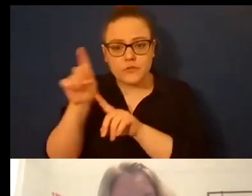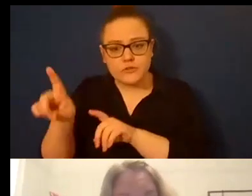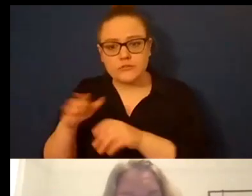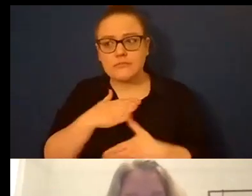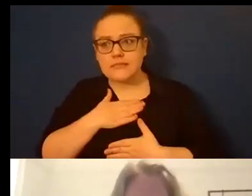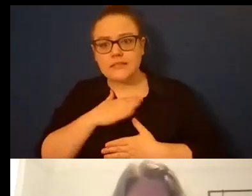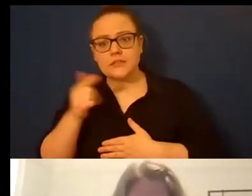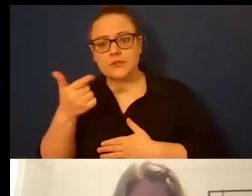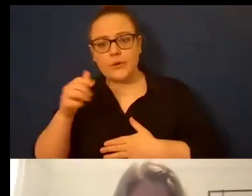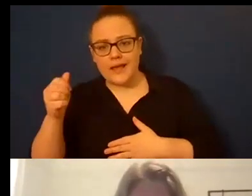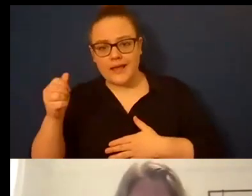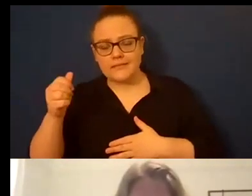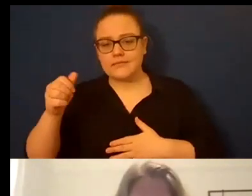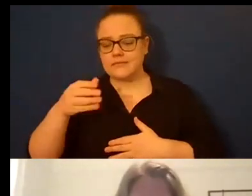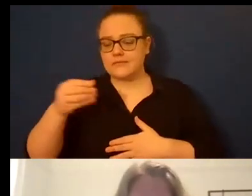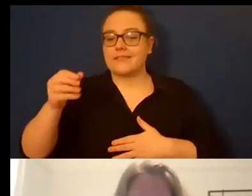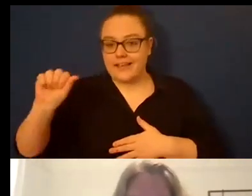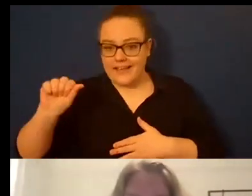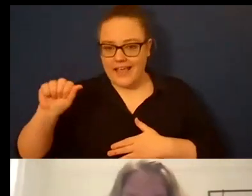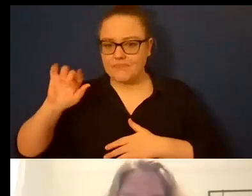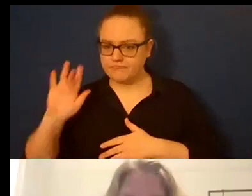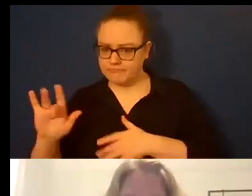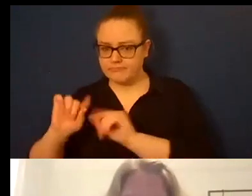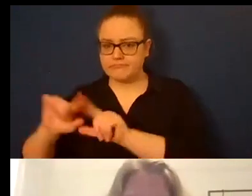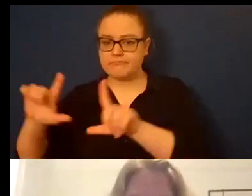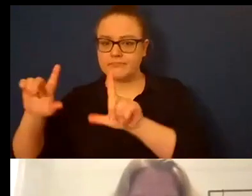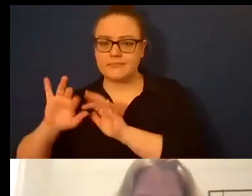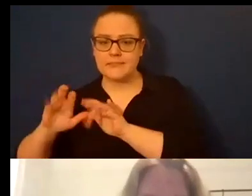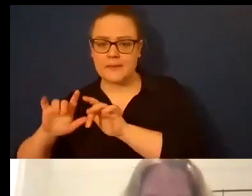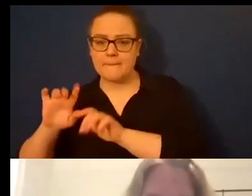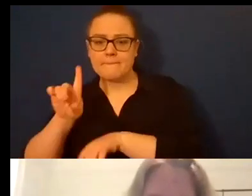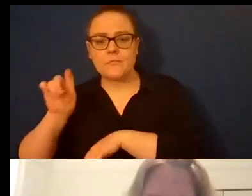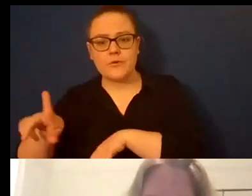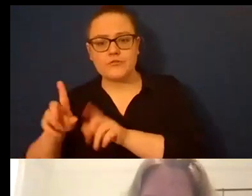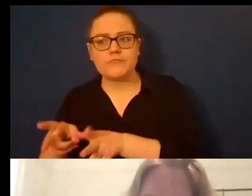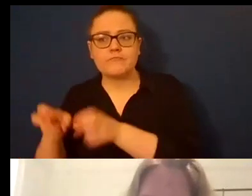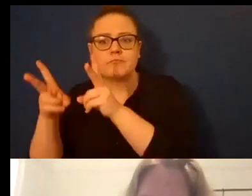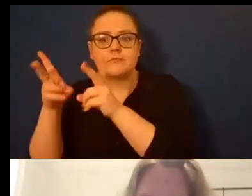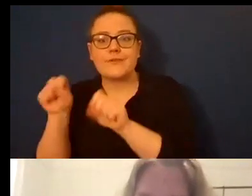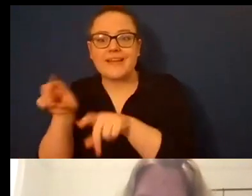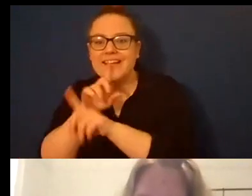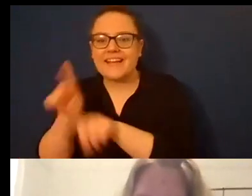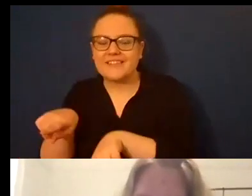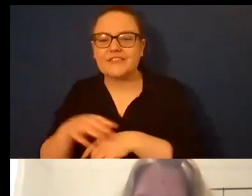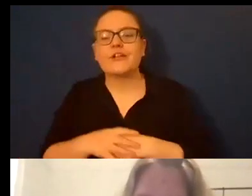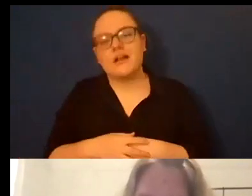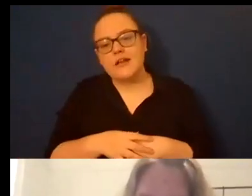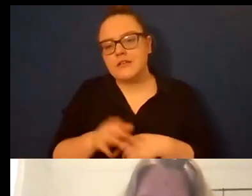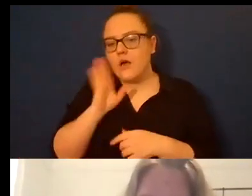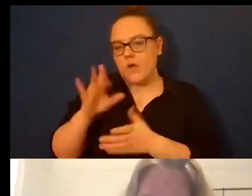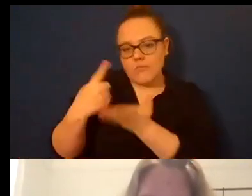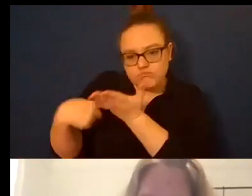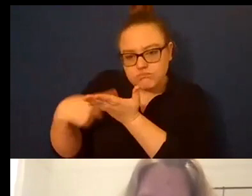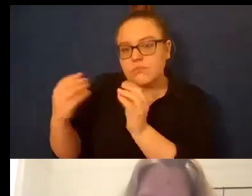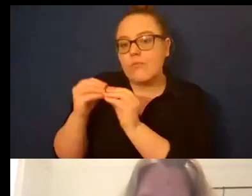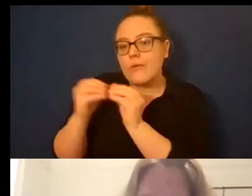turn to what you're interested in um and then I'm gonna do a quick round of thanks and some some business keeping and kick it back to Michael to